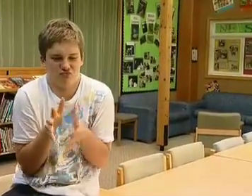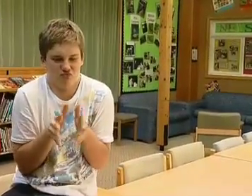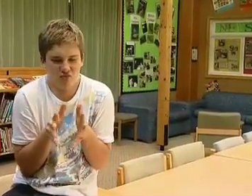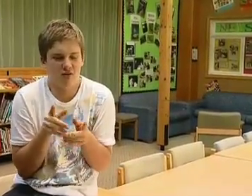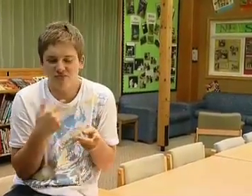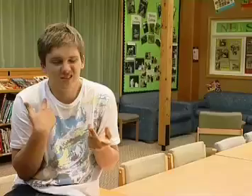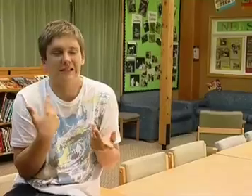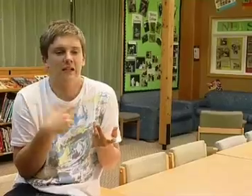signing.